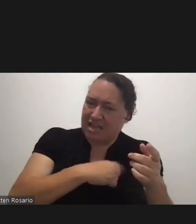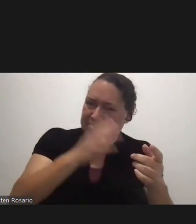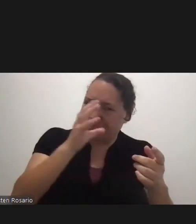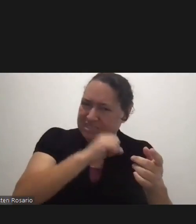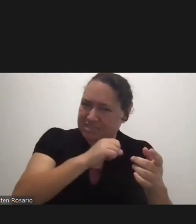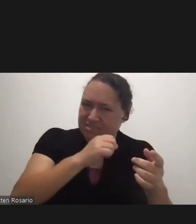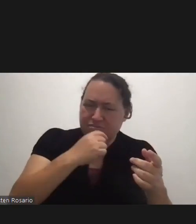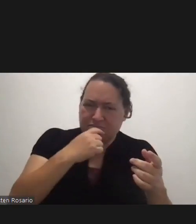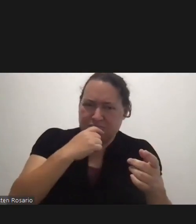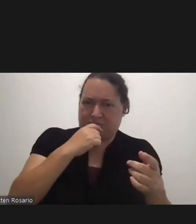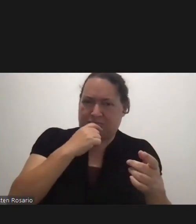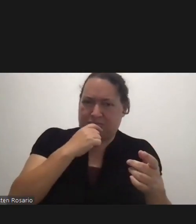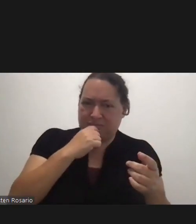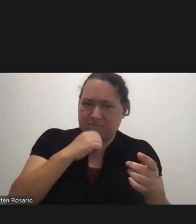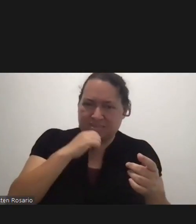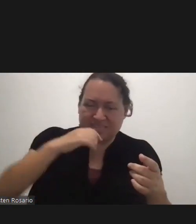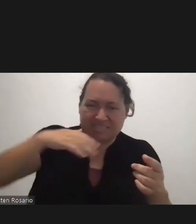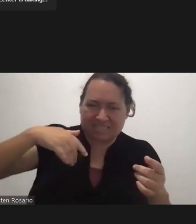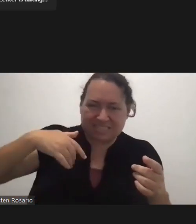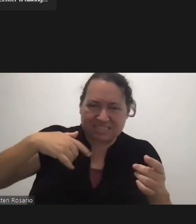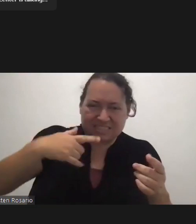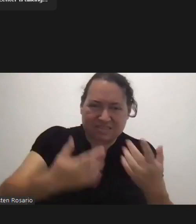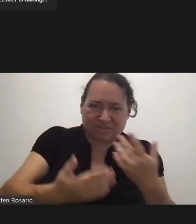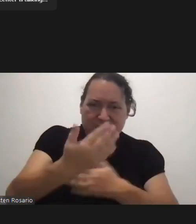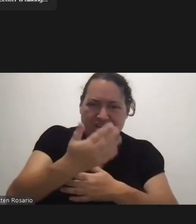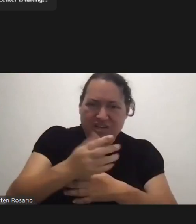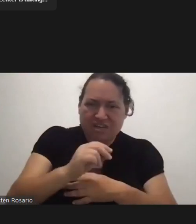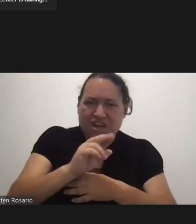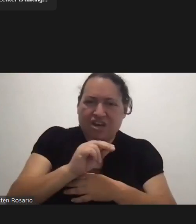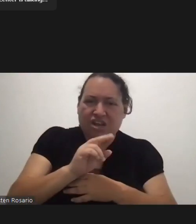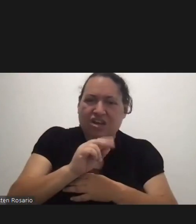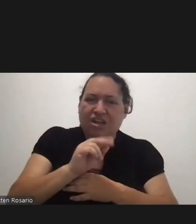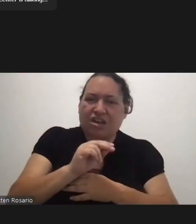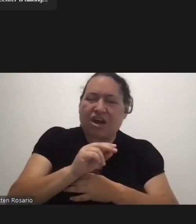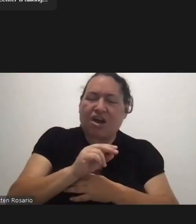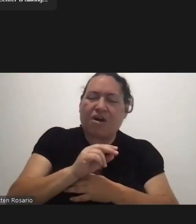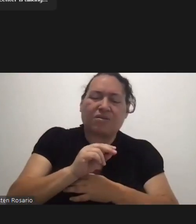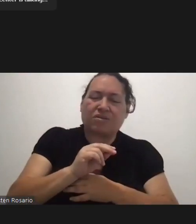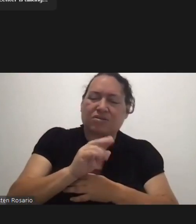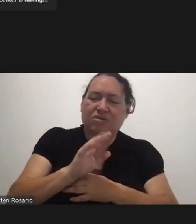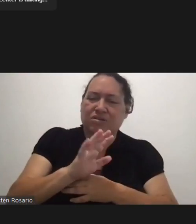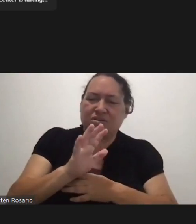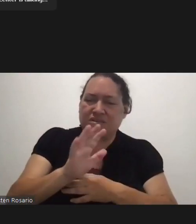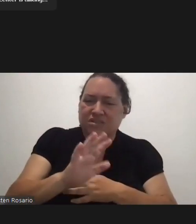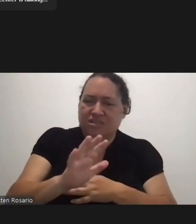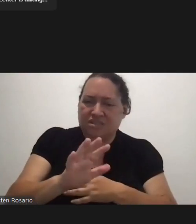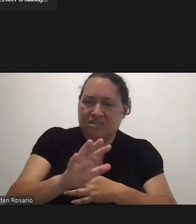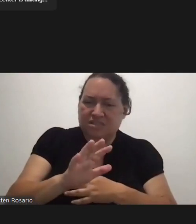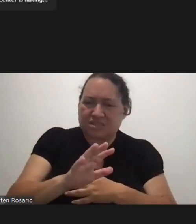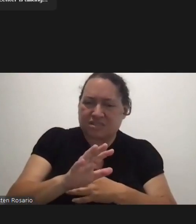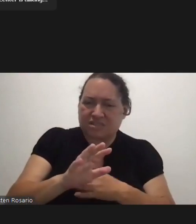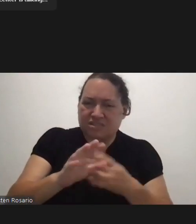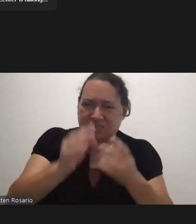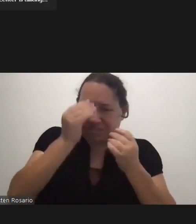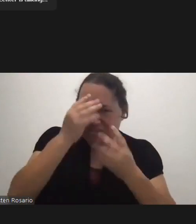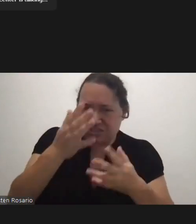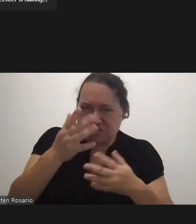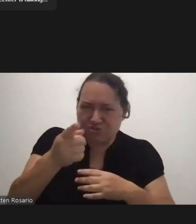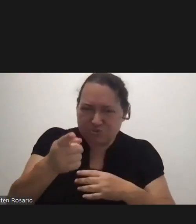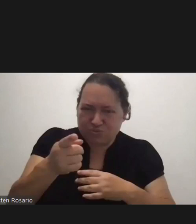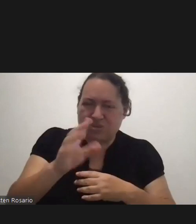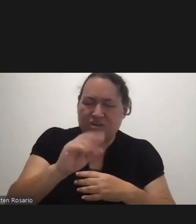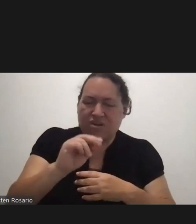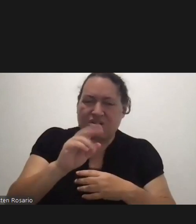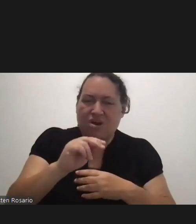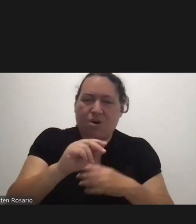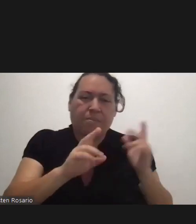Take A Question From A Caller This Past Week No That Was Caller Not Directed To You A Caller Called The Radio Asking That